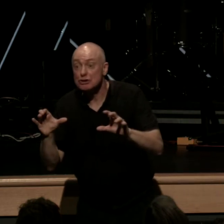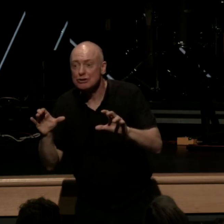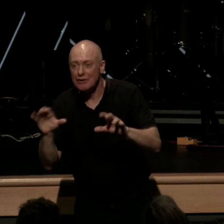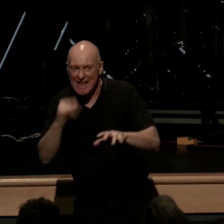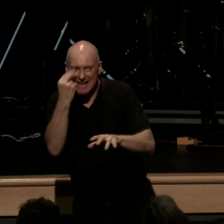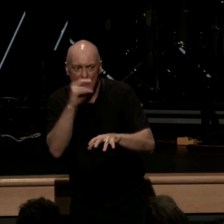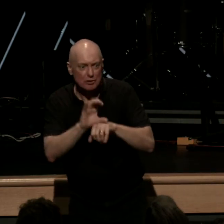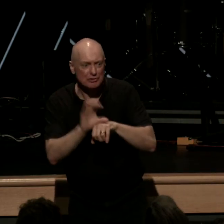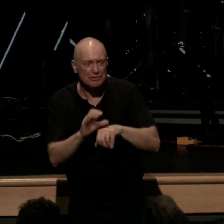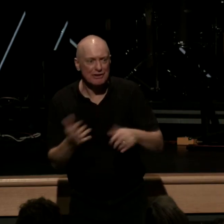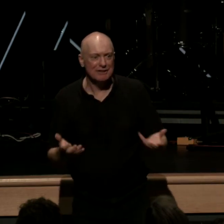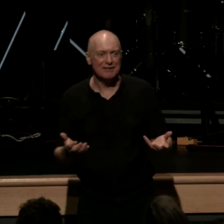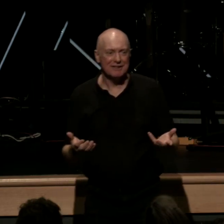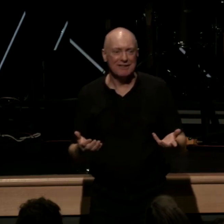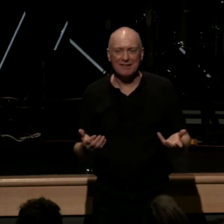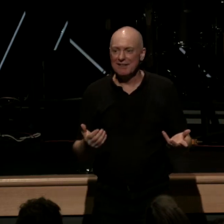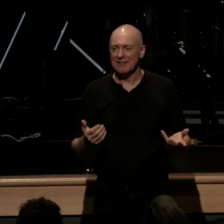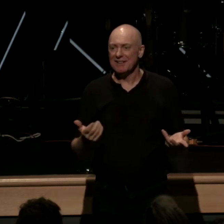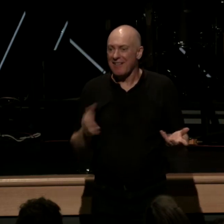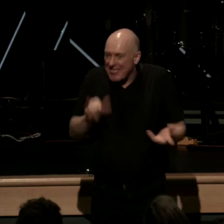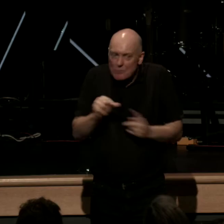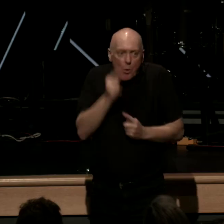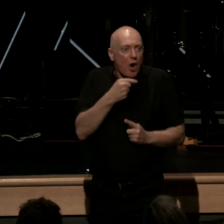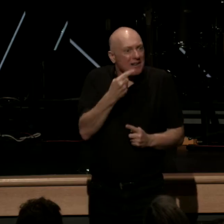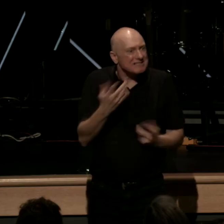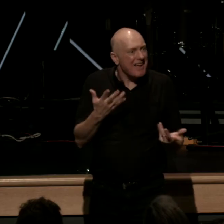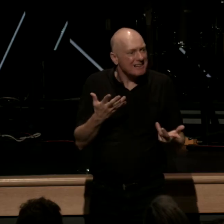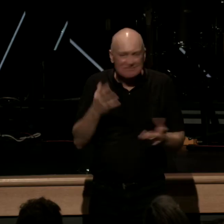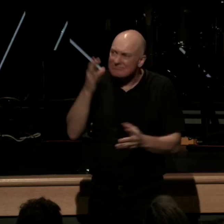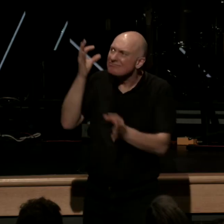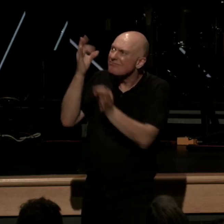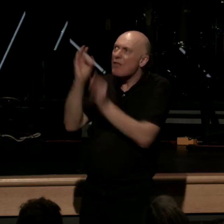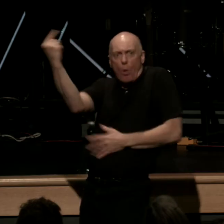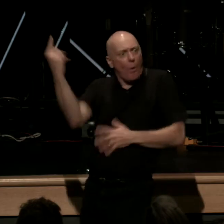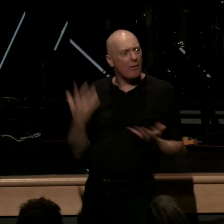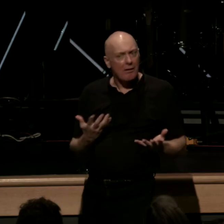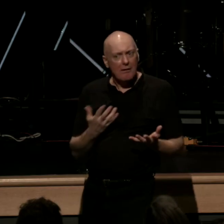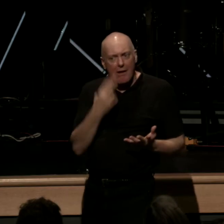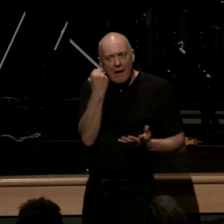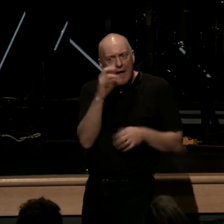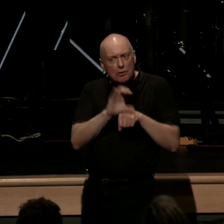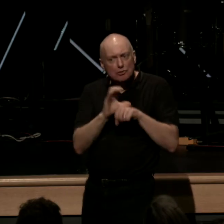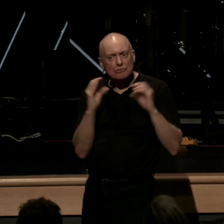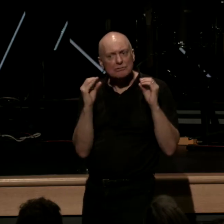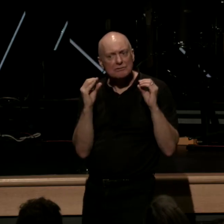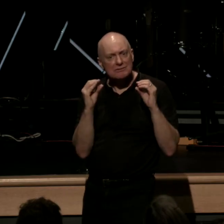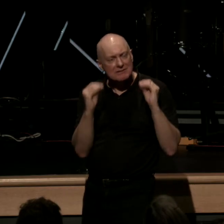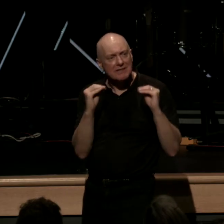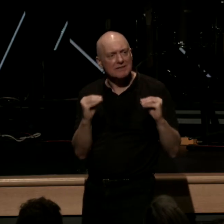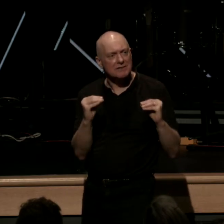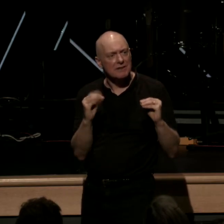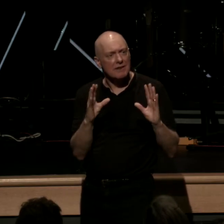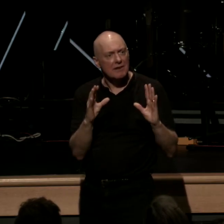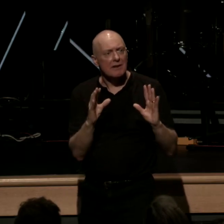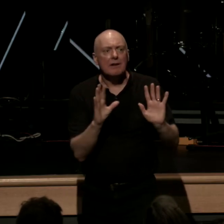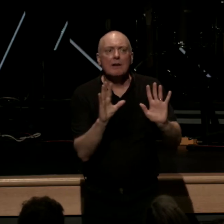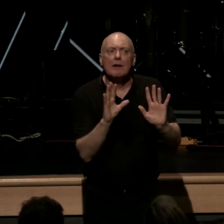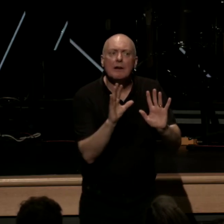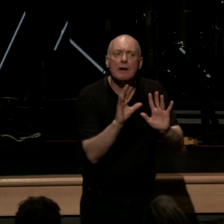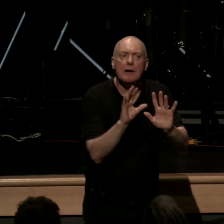what I'm saying today and the word of God saying today okay but that the said works are merely the fruits and signs of